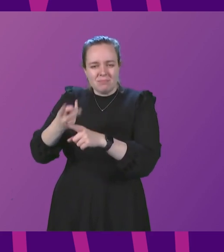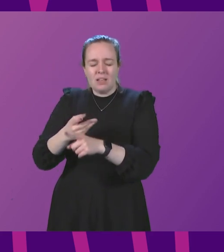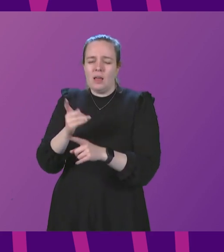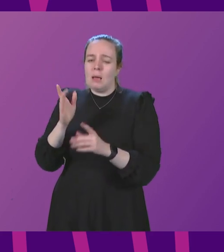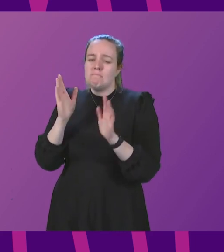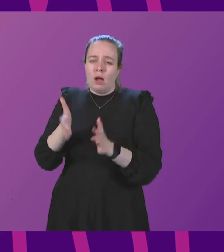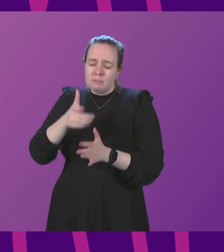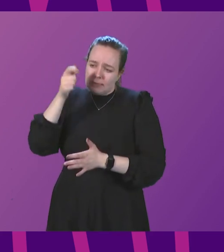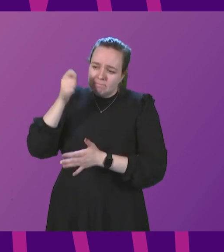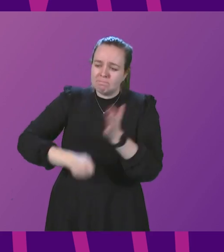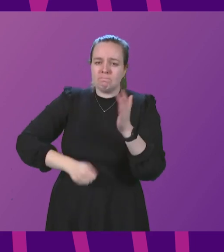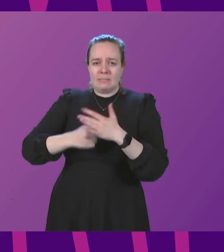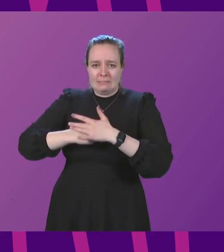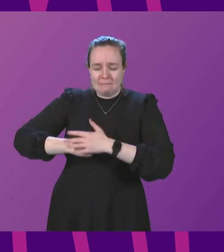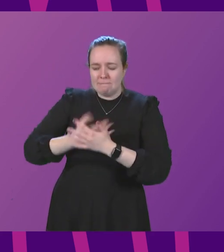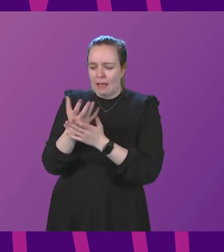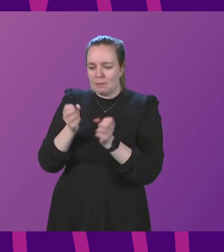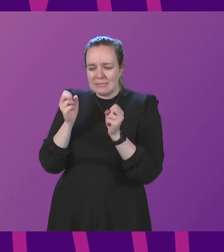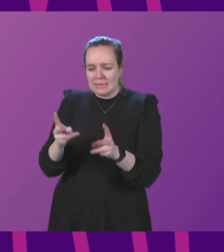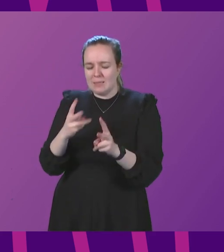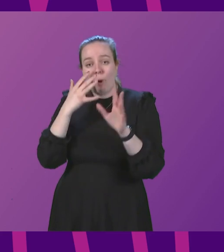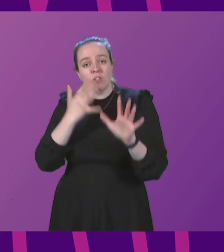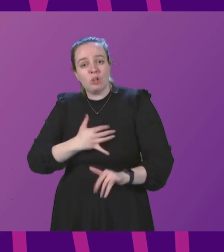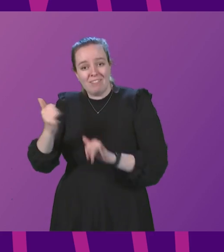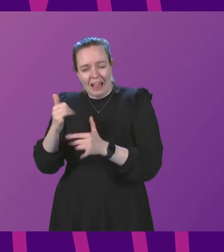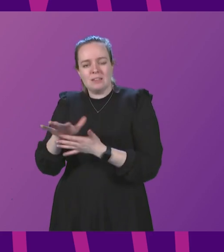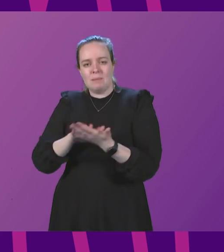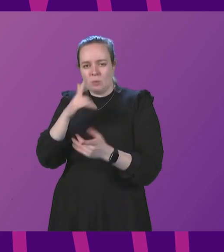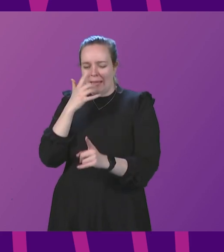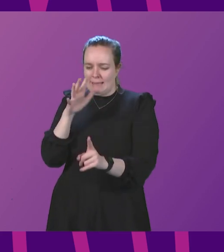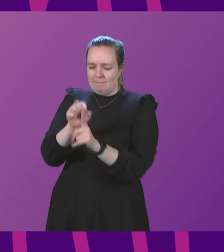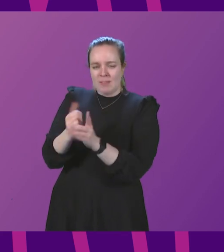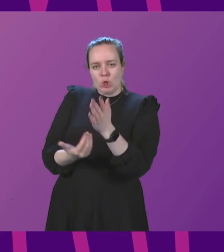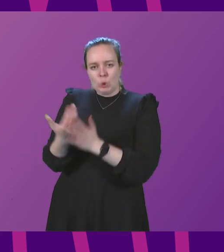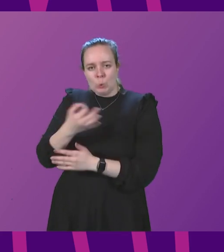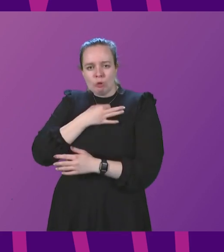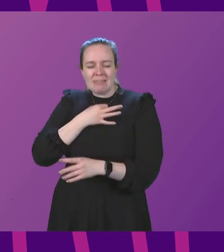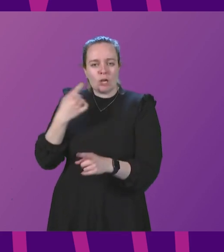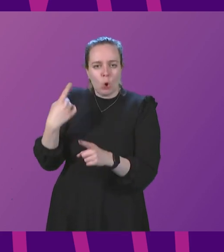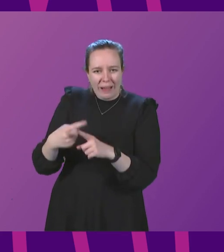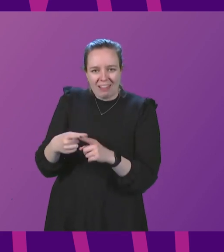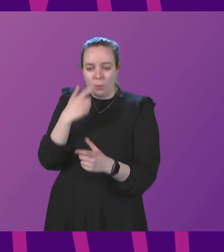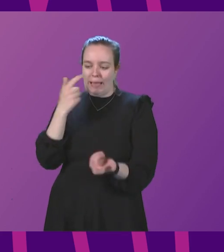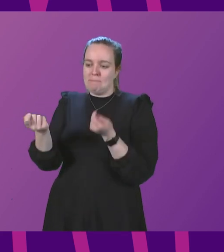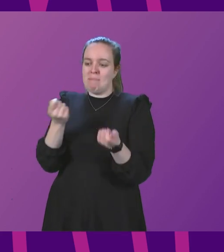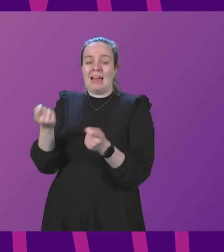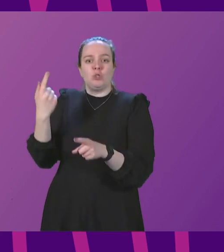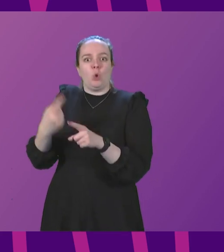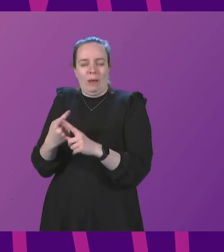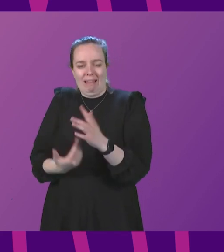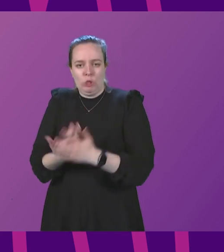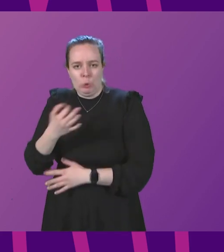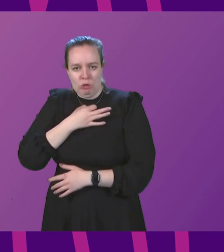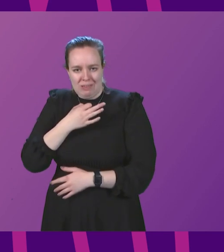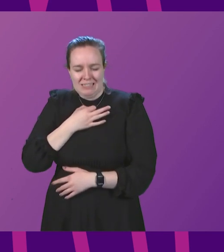robust and very developed system of surveillance so that we can identify new risks very quickly and respond quickly to these new risks